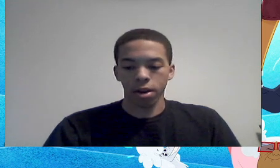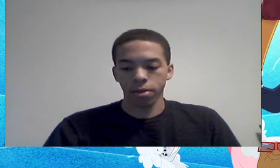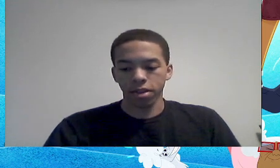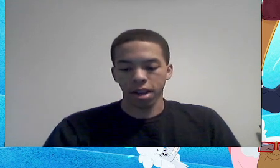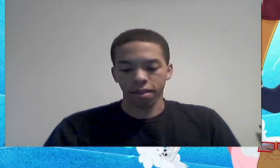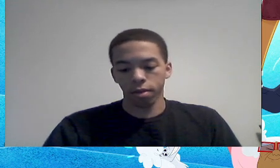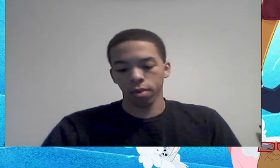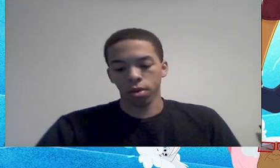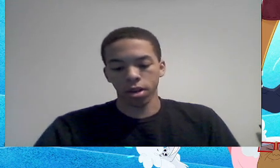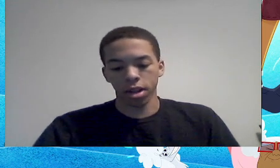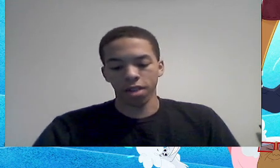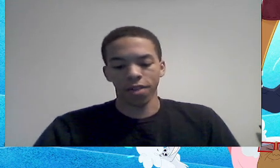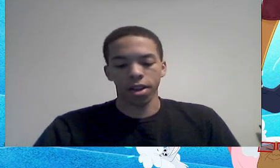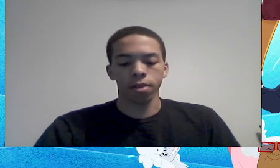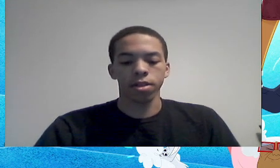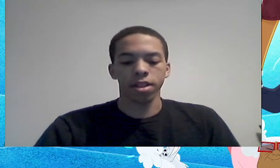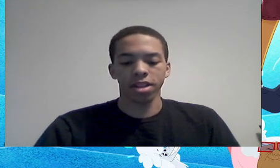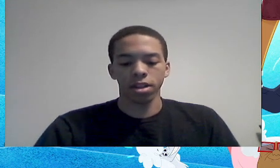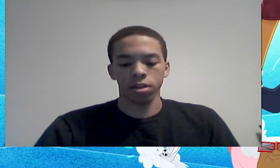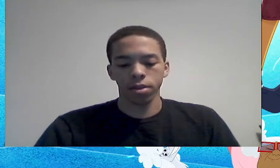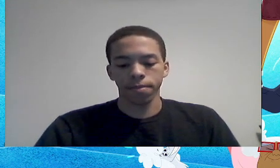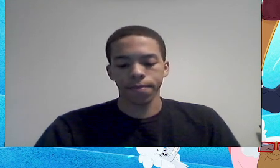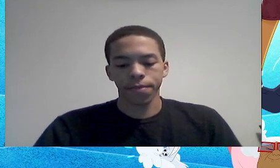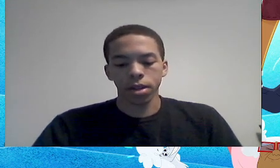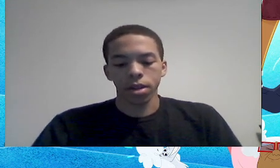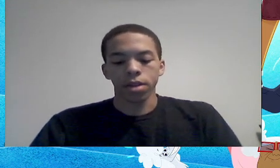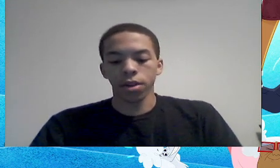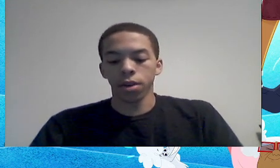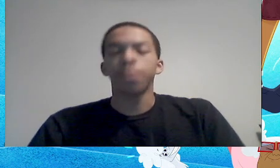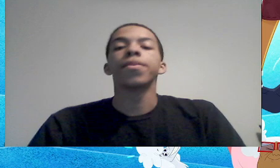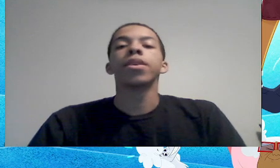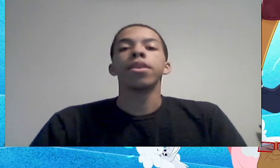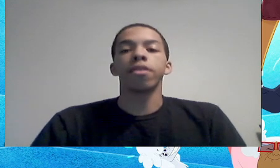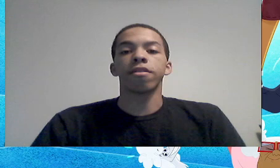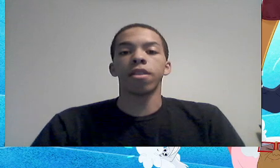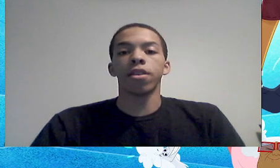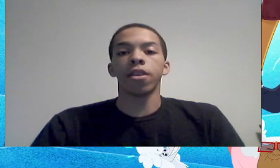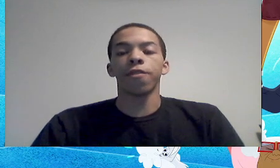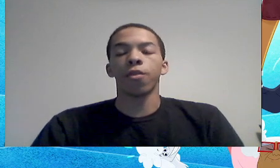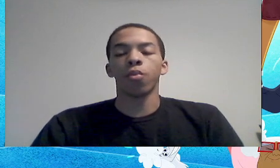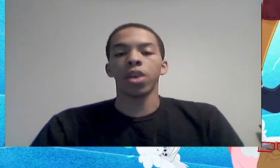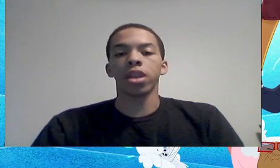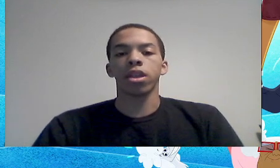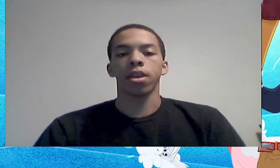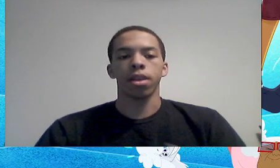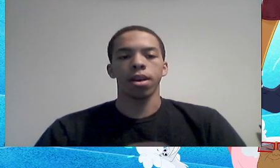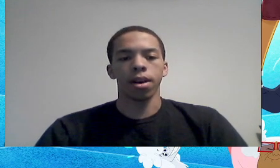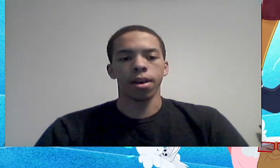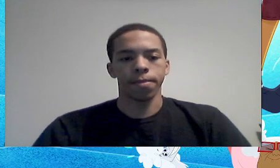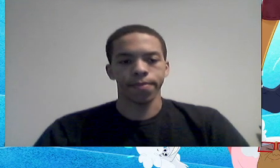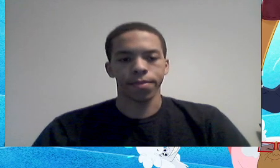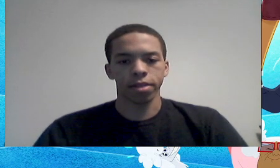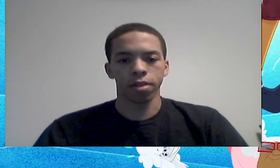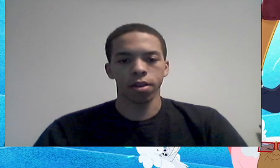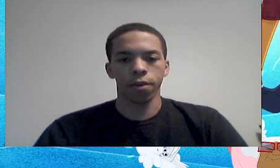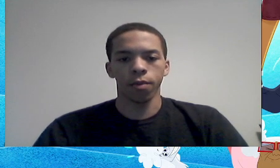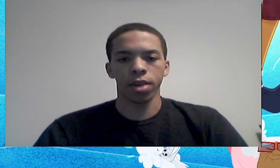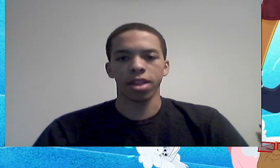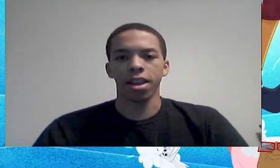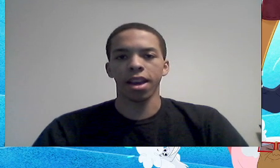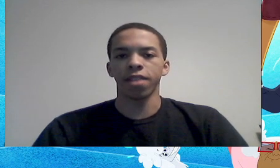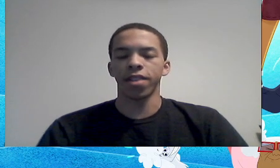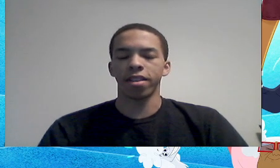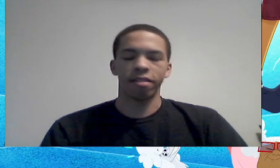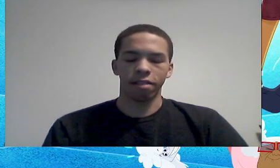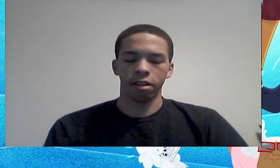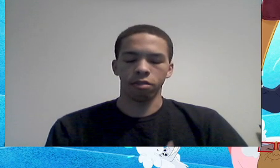subscribers as of the recording of this video. Let's get into it. So, to start off with, to start off